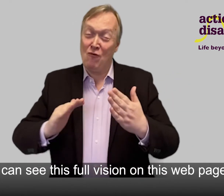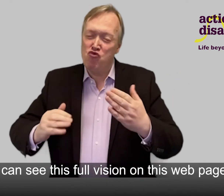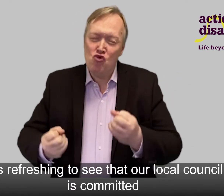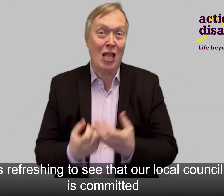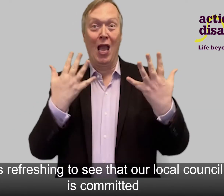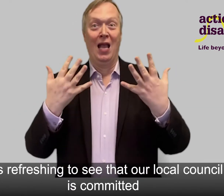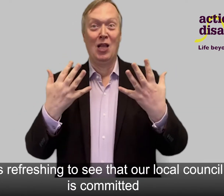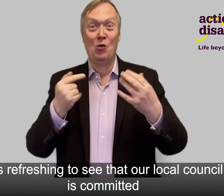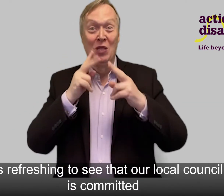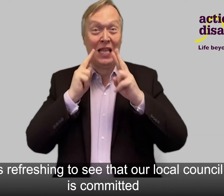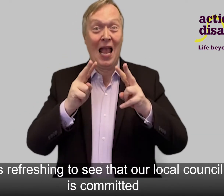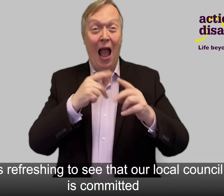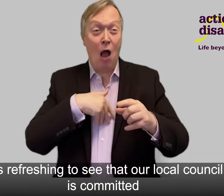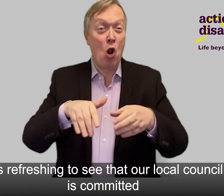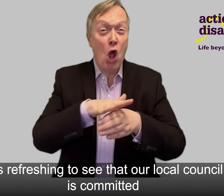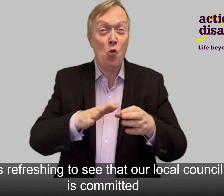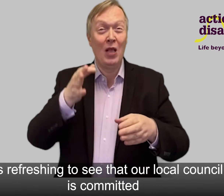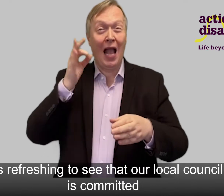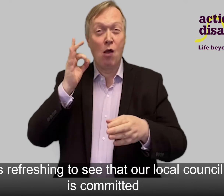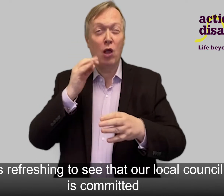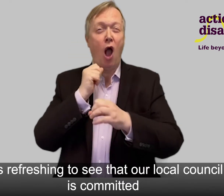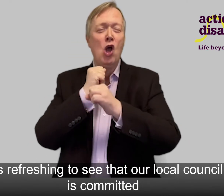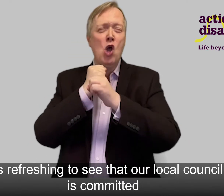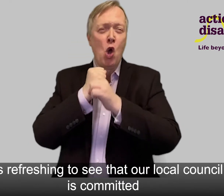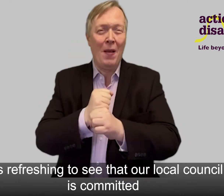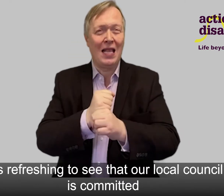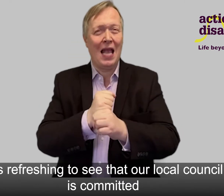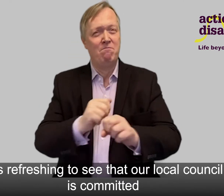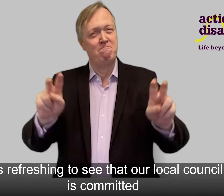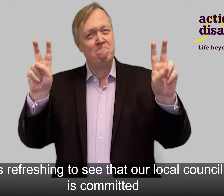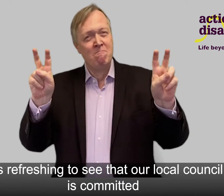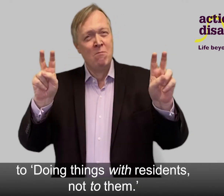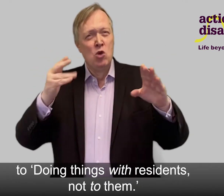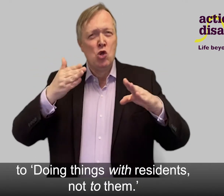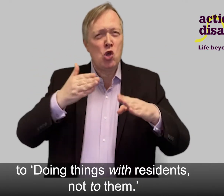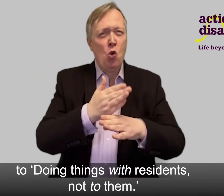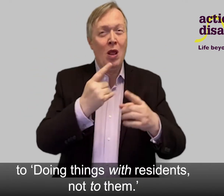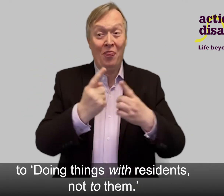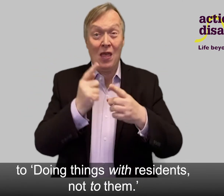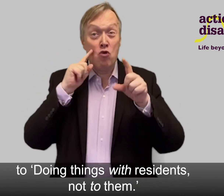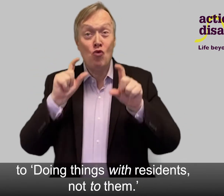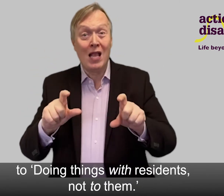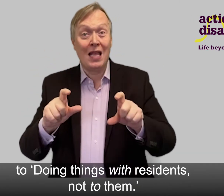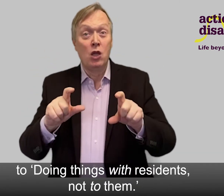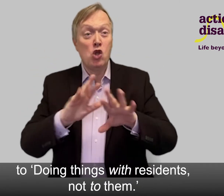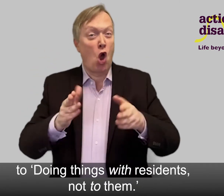It is refreshing to see that our local council is committed to doing things with residents,